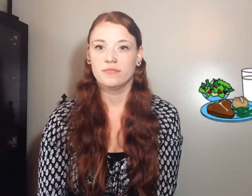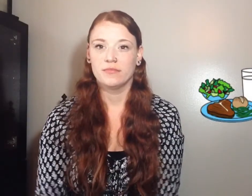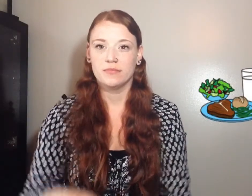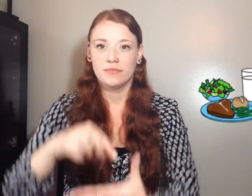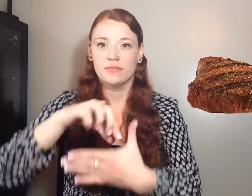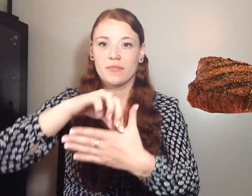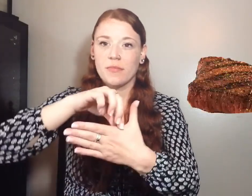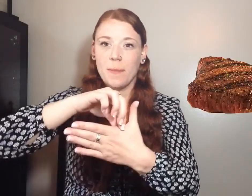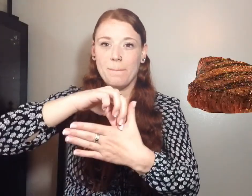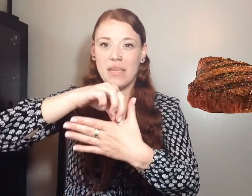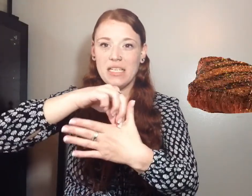Meat.